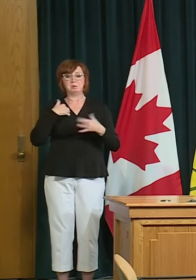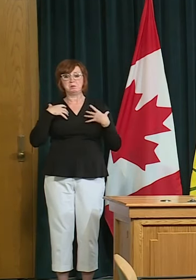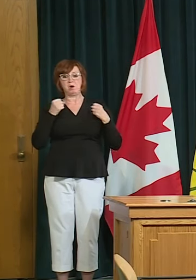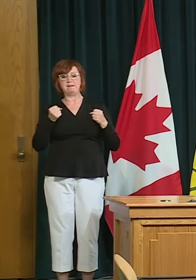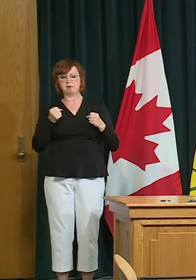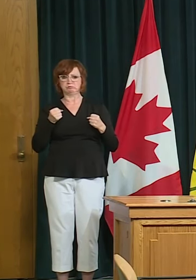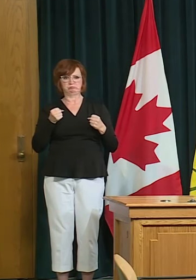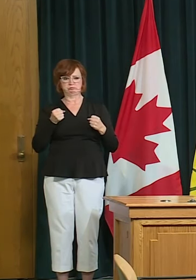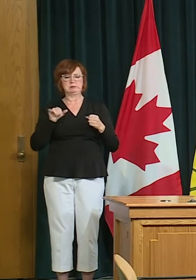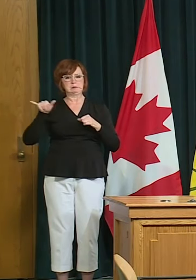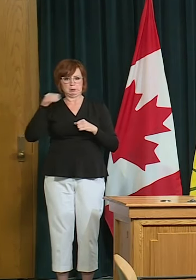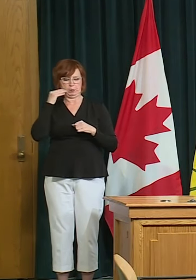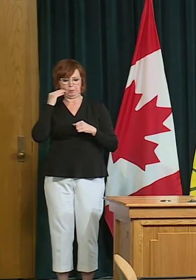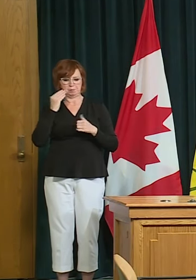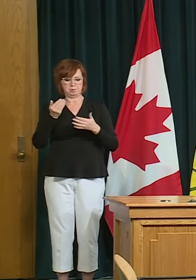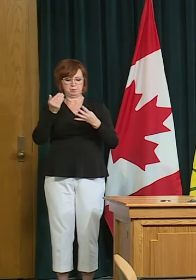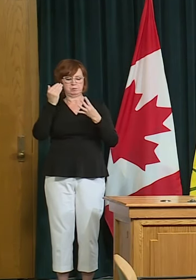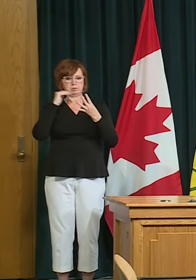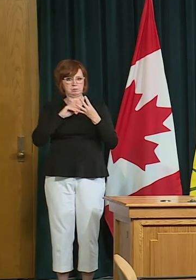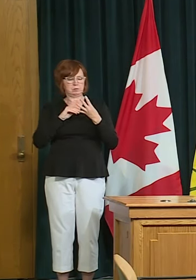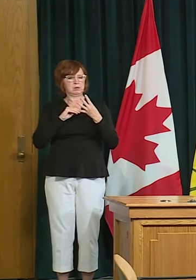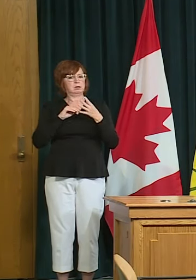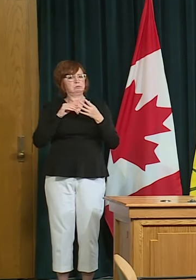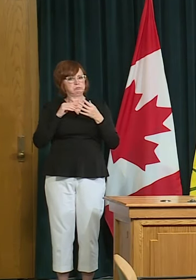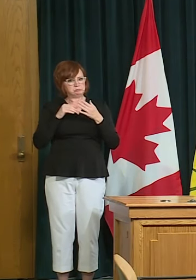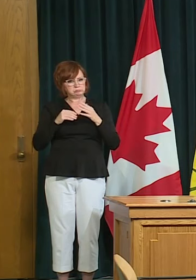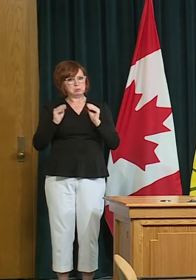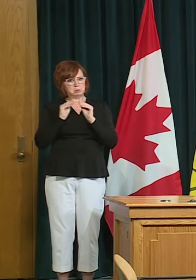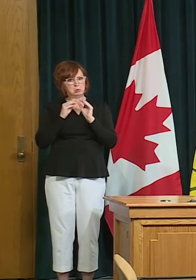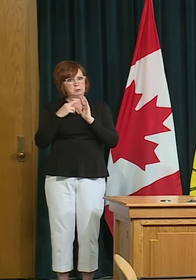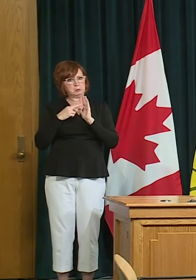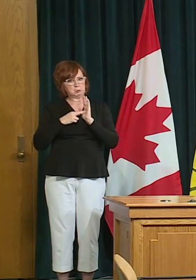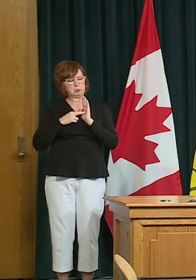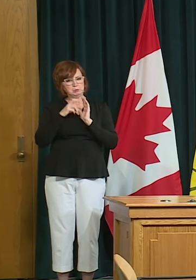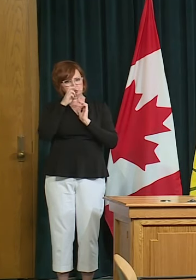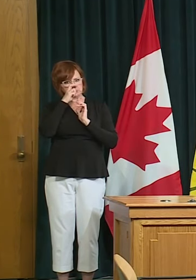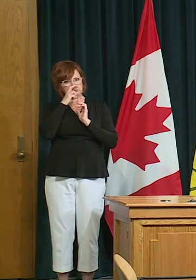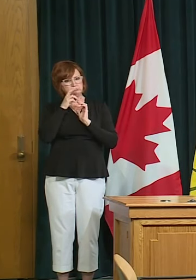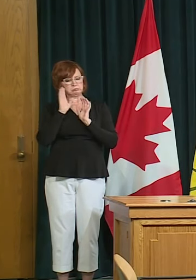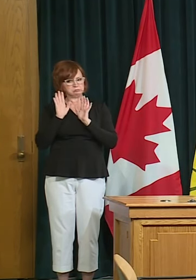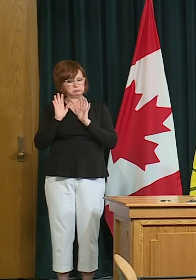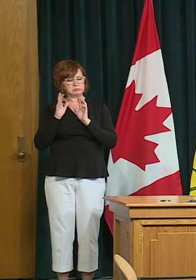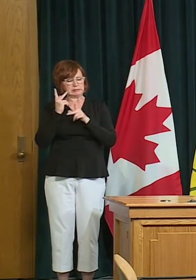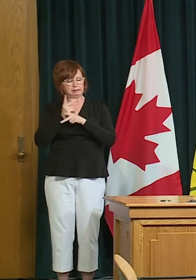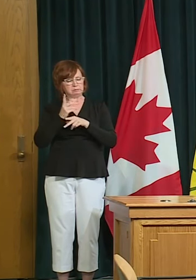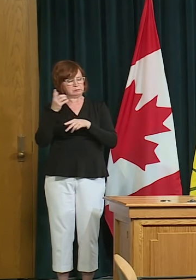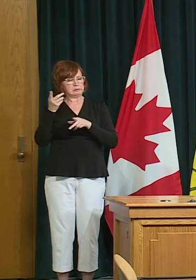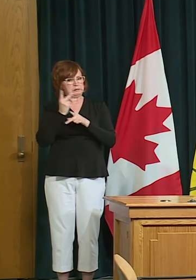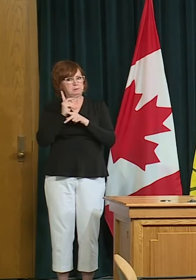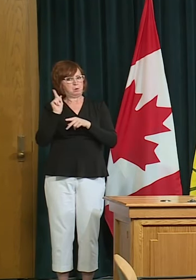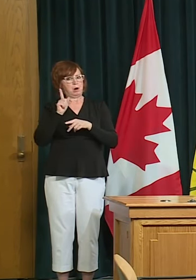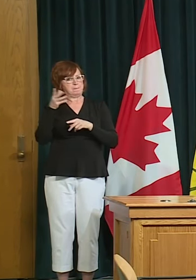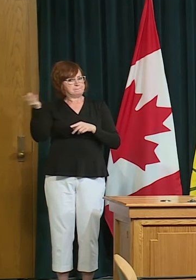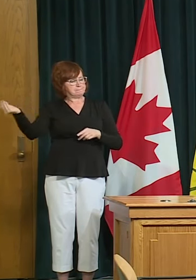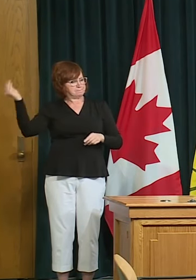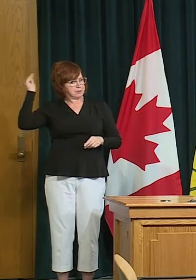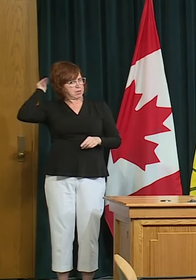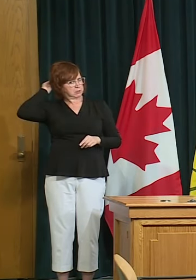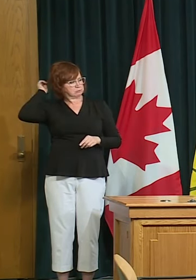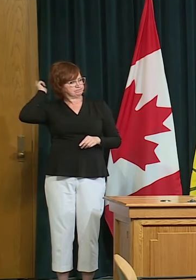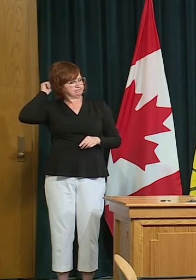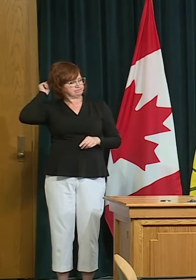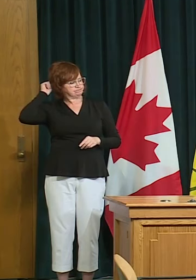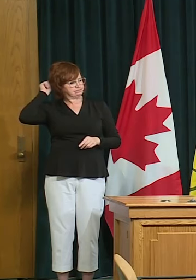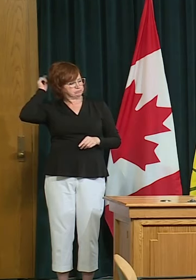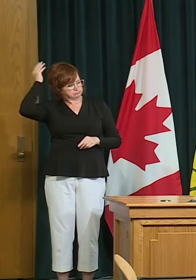geographical increase or a second wave with minimizing the disruptions and that we had to take